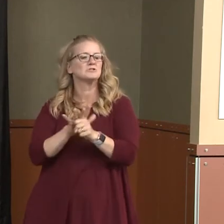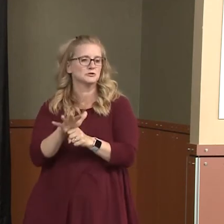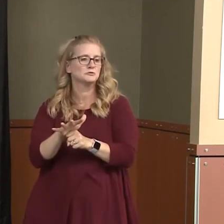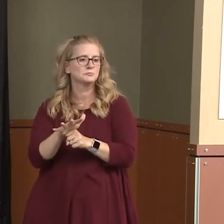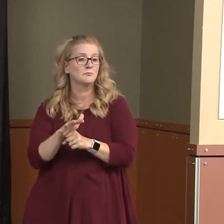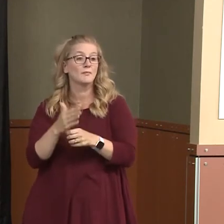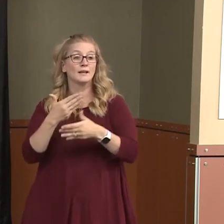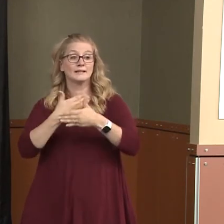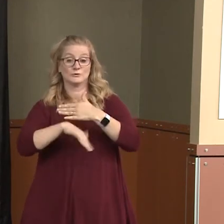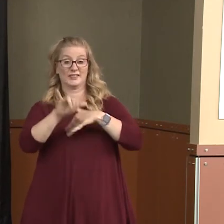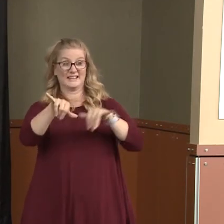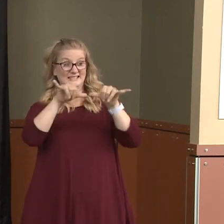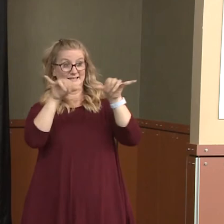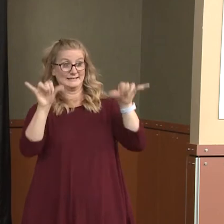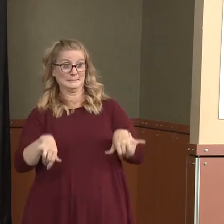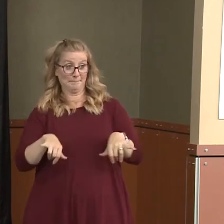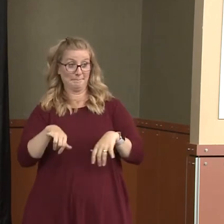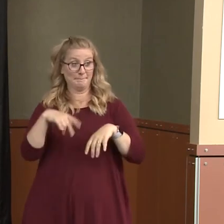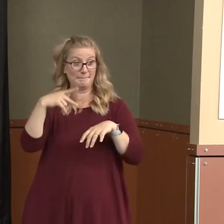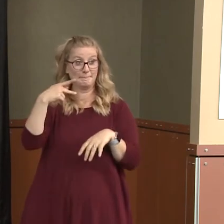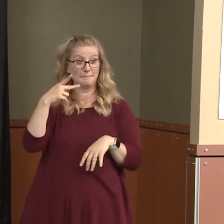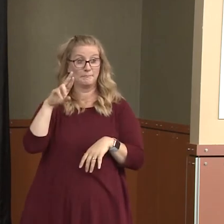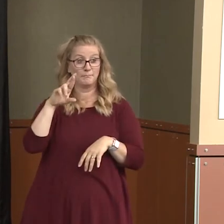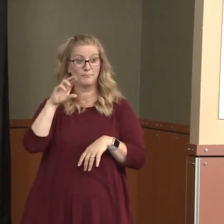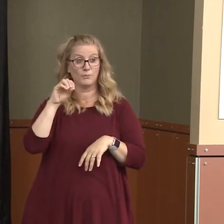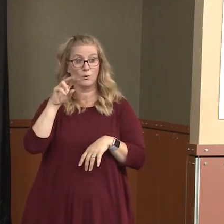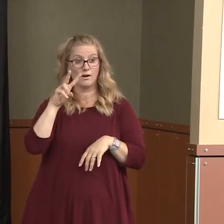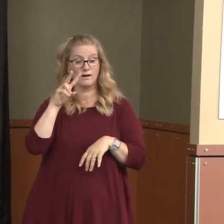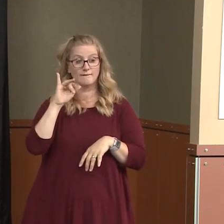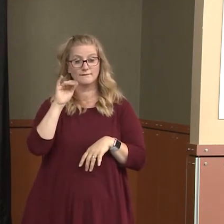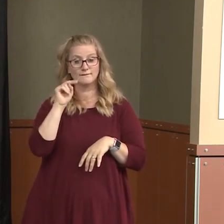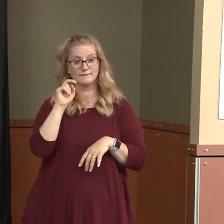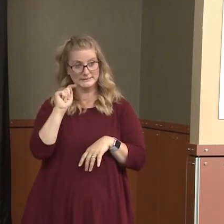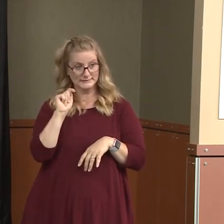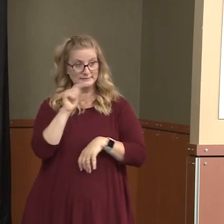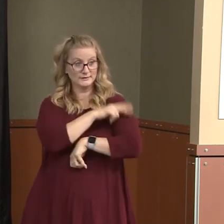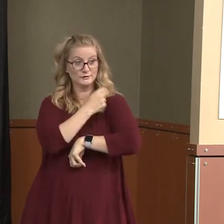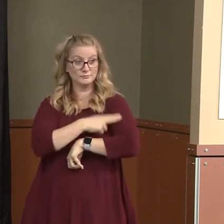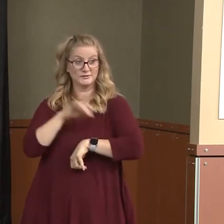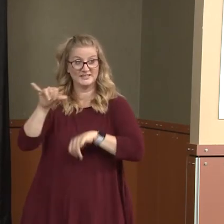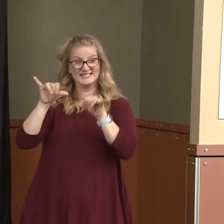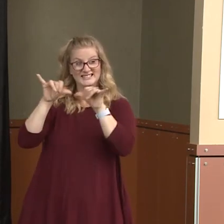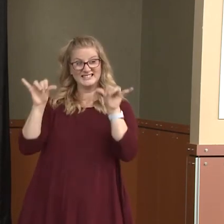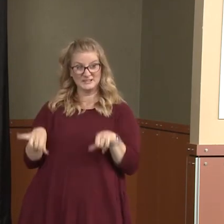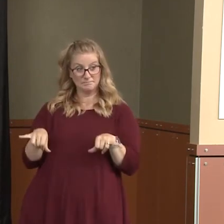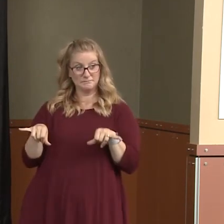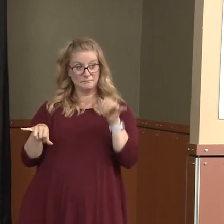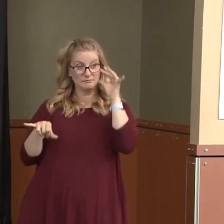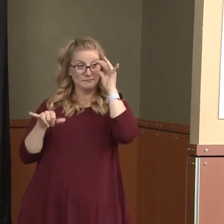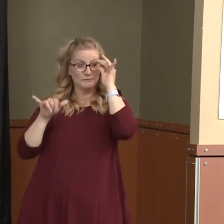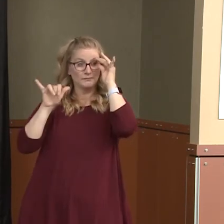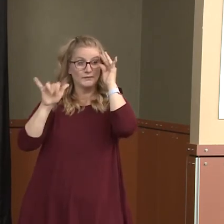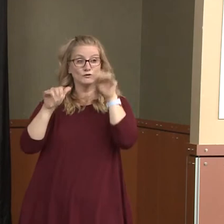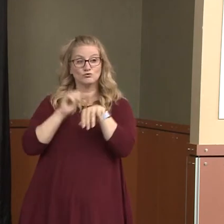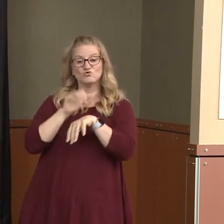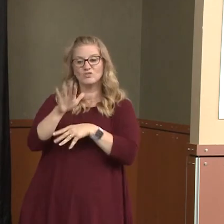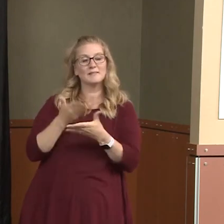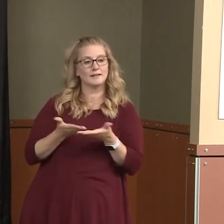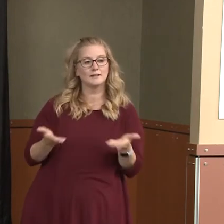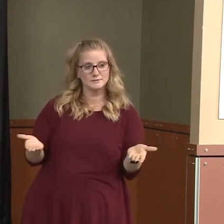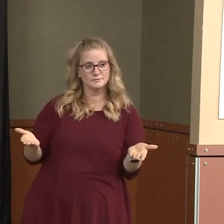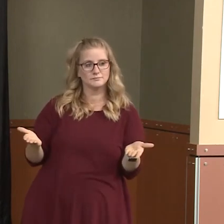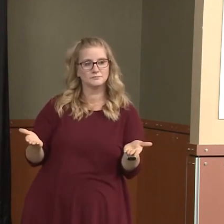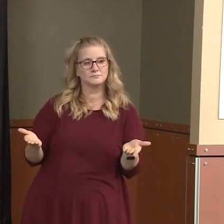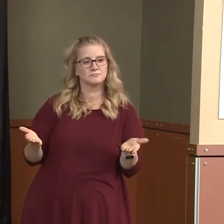Providence system, they have the ability to really shift supplies to where the hot spots are. unfortunately, Tri-Cities being a hot spot right now, we've been the